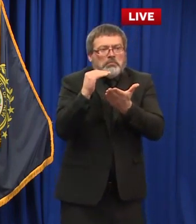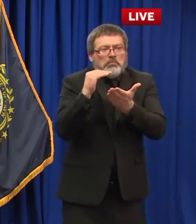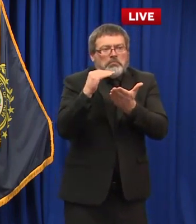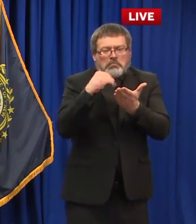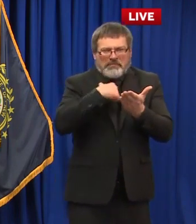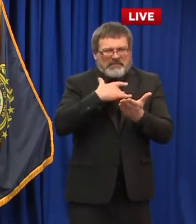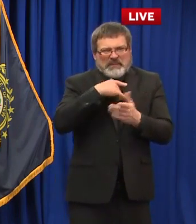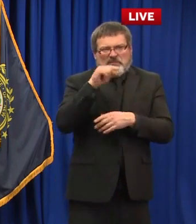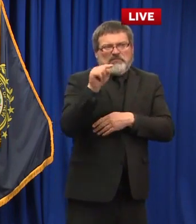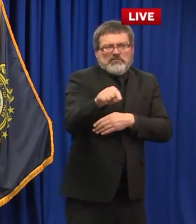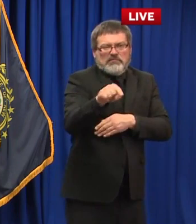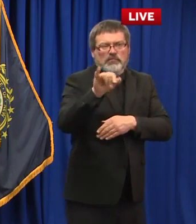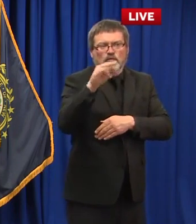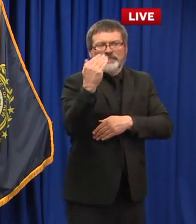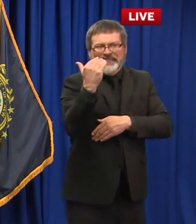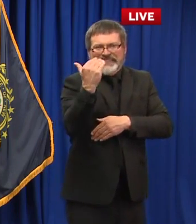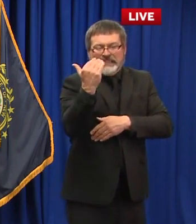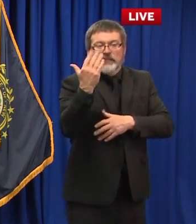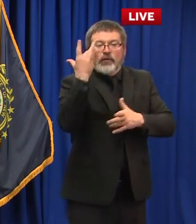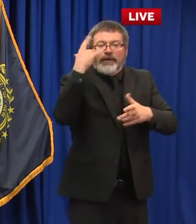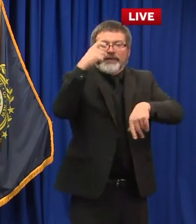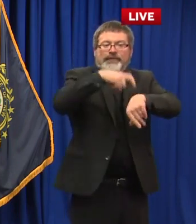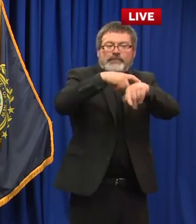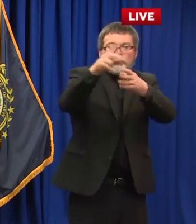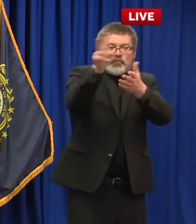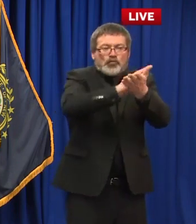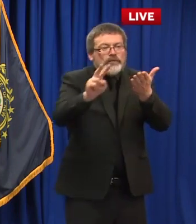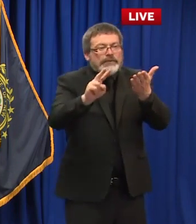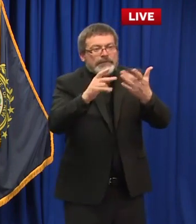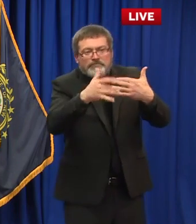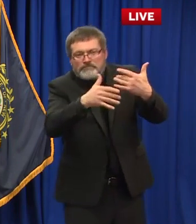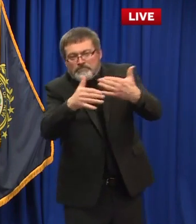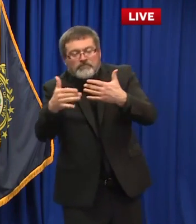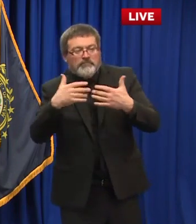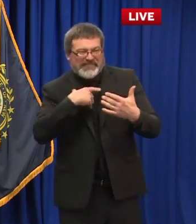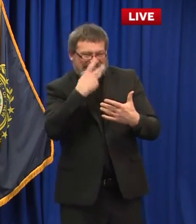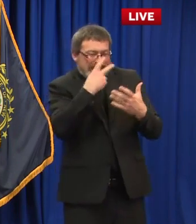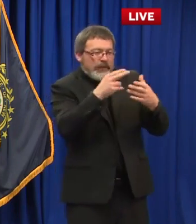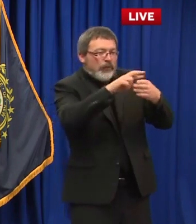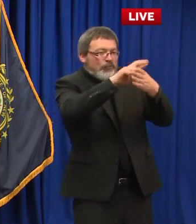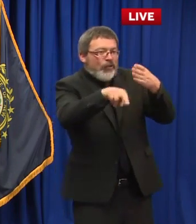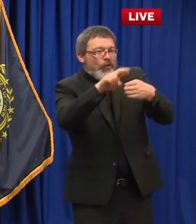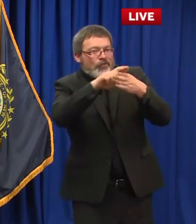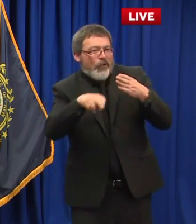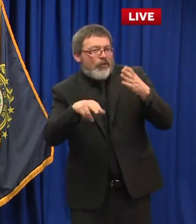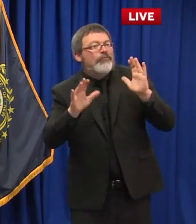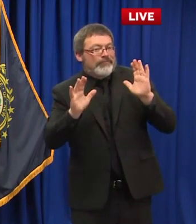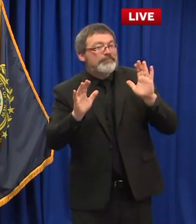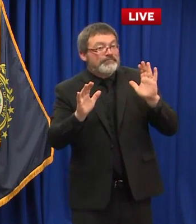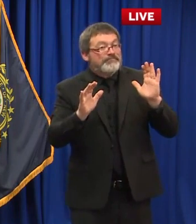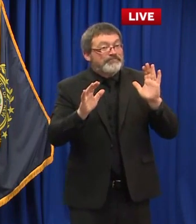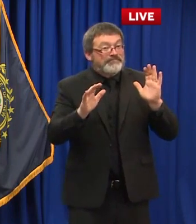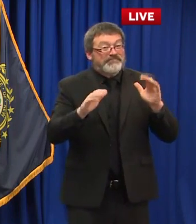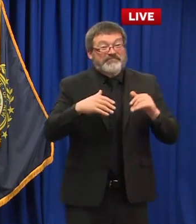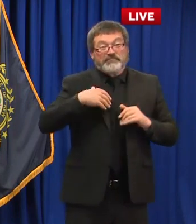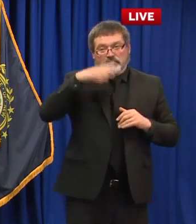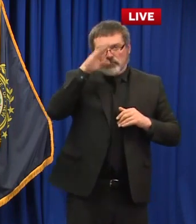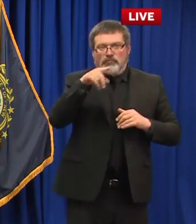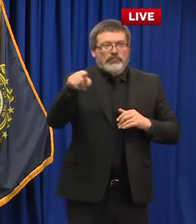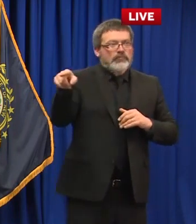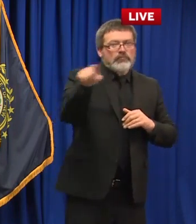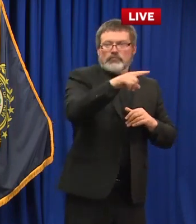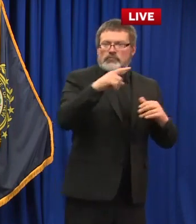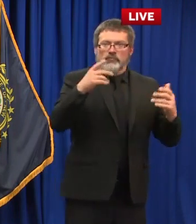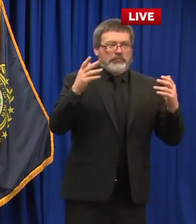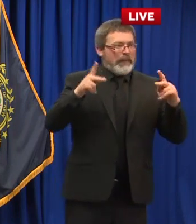under our belt and as long as the numbers continue to look good we're sticking with the plan i guess is that's the best way to say it i know there's a lot of anxiety on folks to move